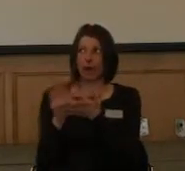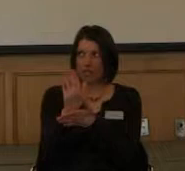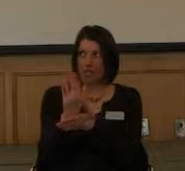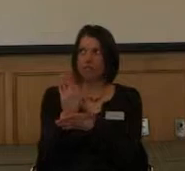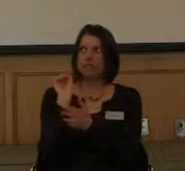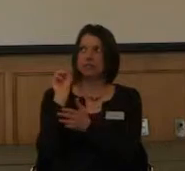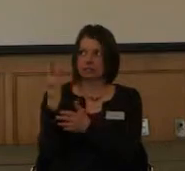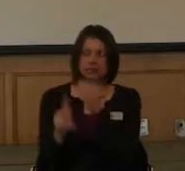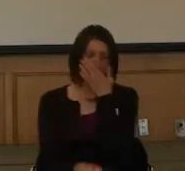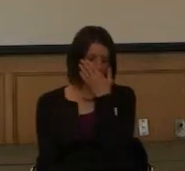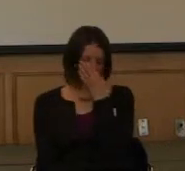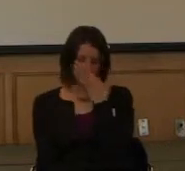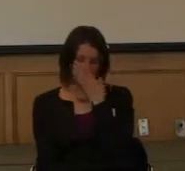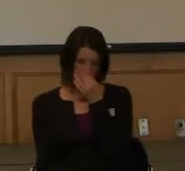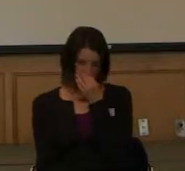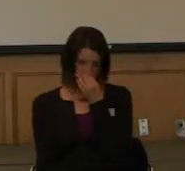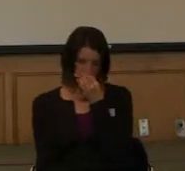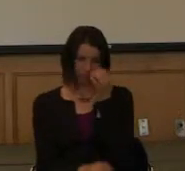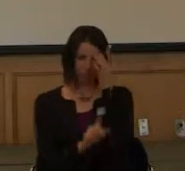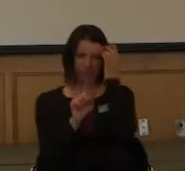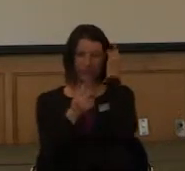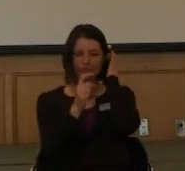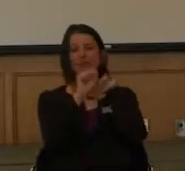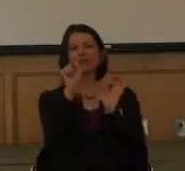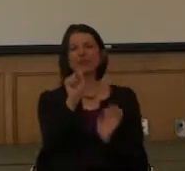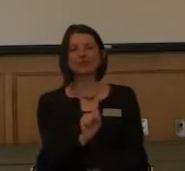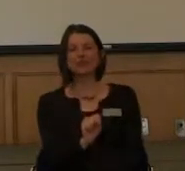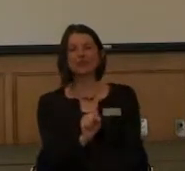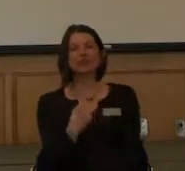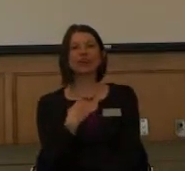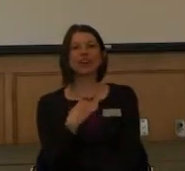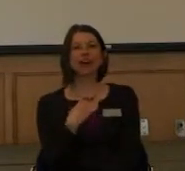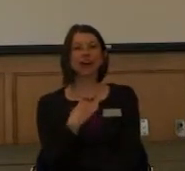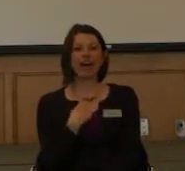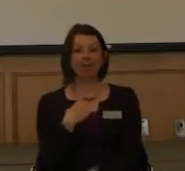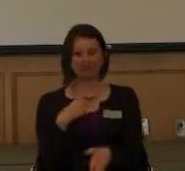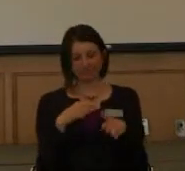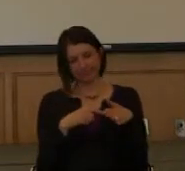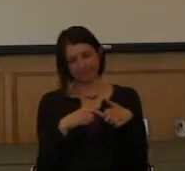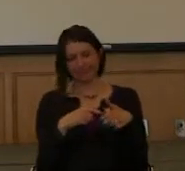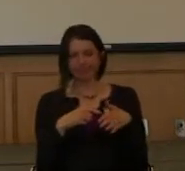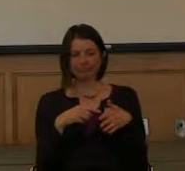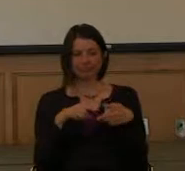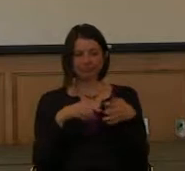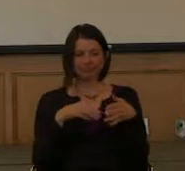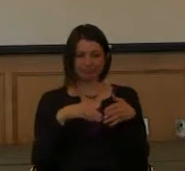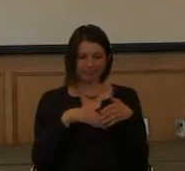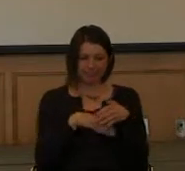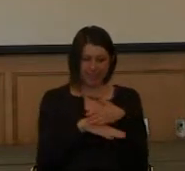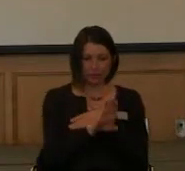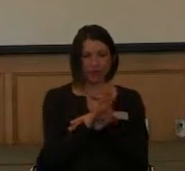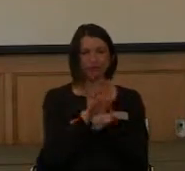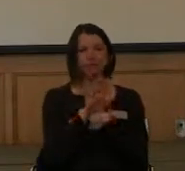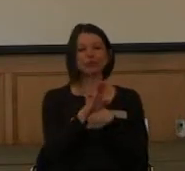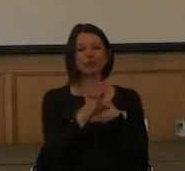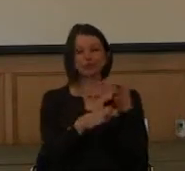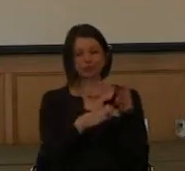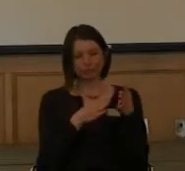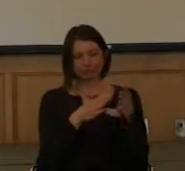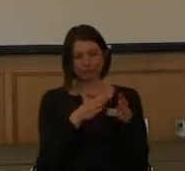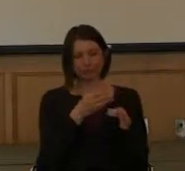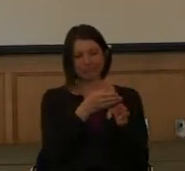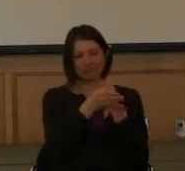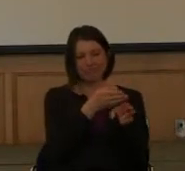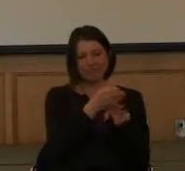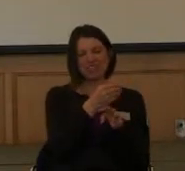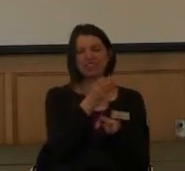When I first enrolled, my first semester, I was enrolled as an elementary education student. And then I was